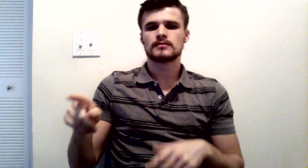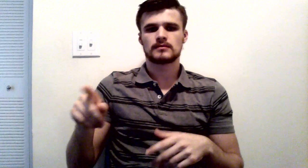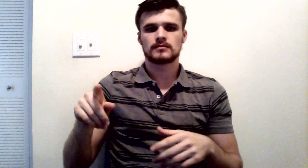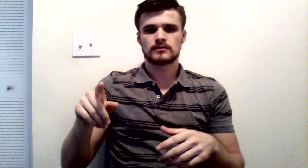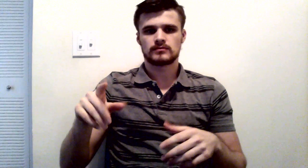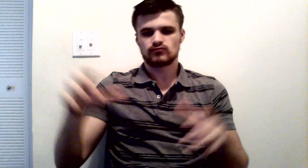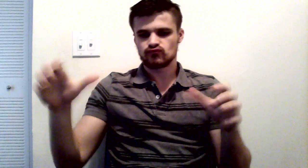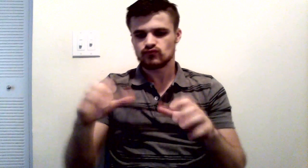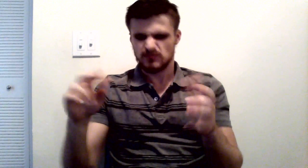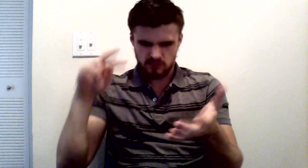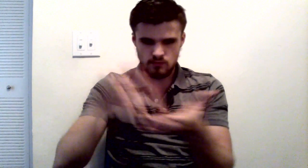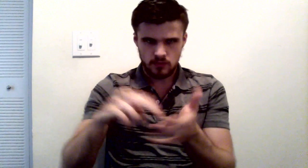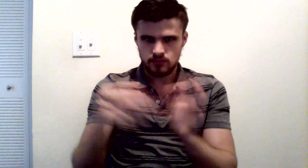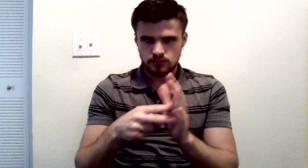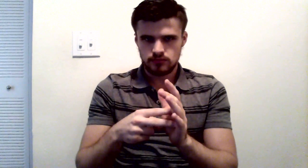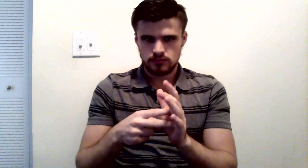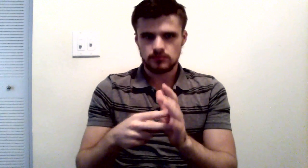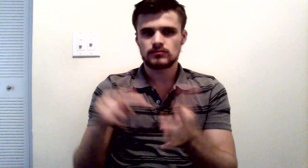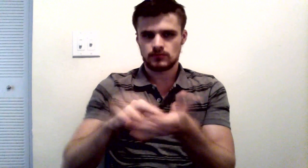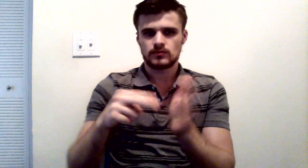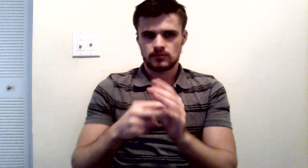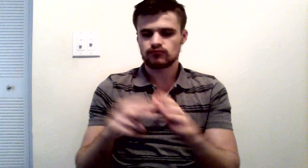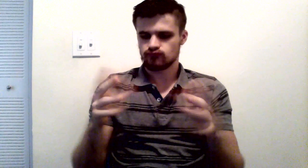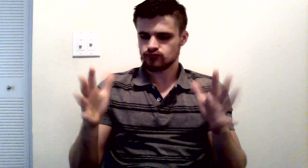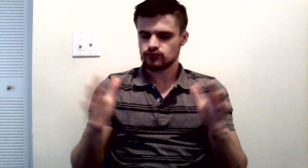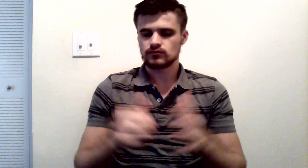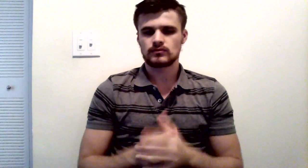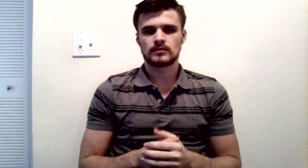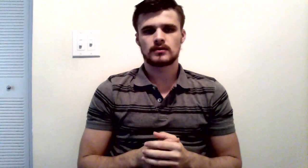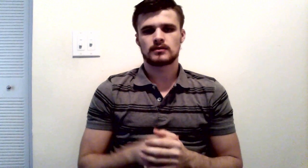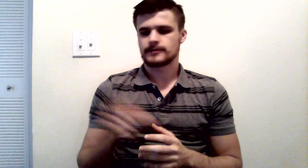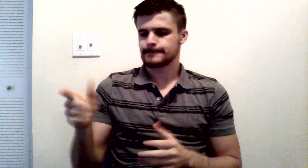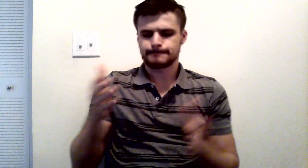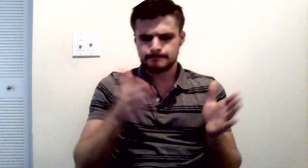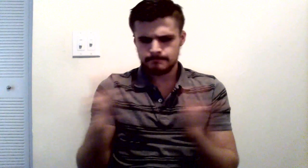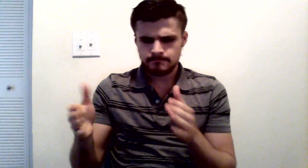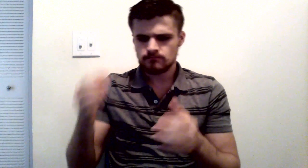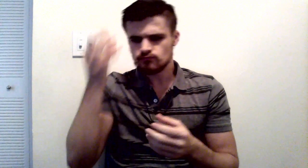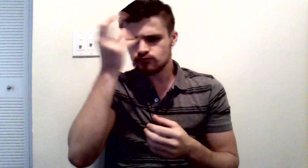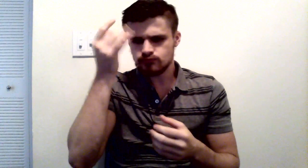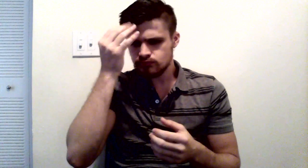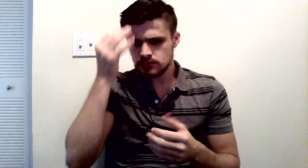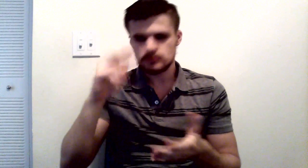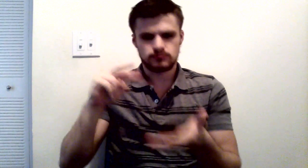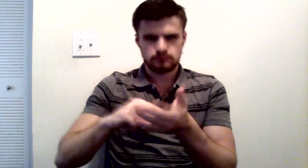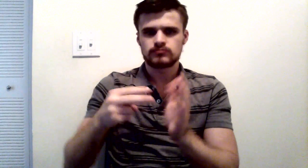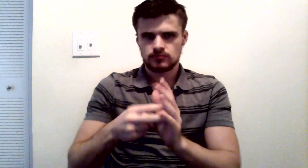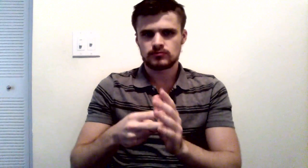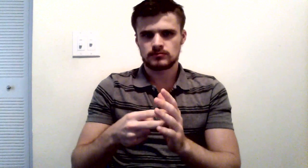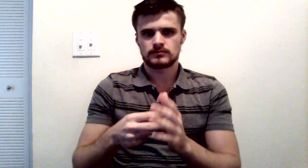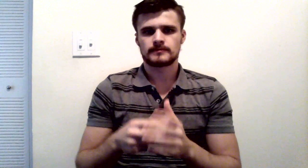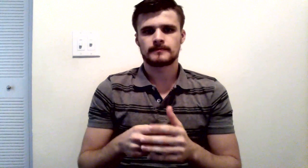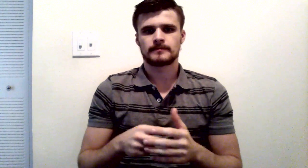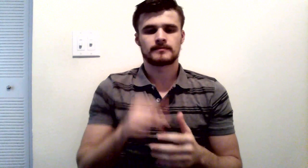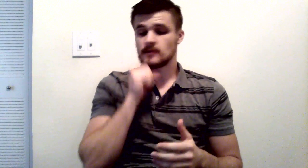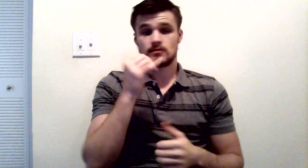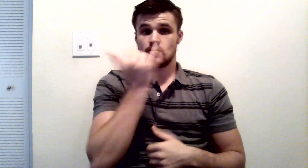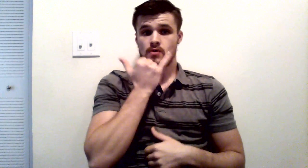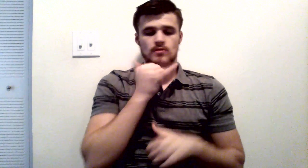do the action that was criminal. It is that they planned it, thought it, intended it. It was not an accident or a mistake.